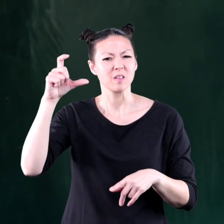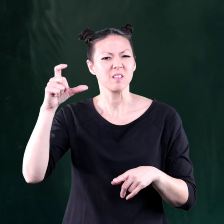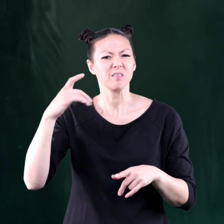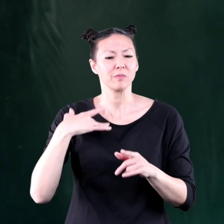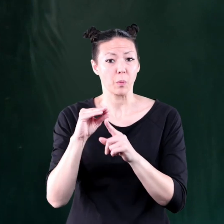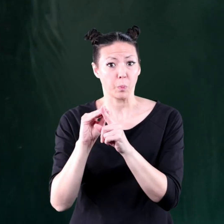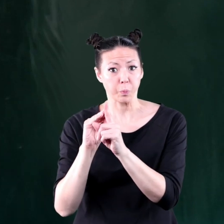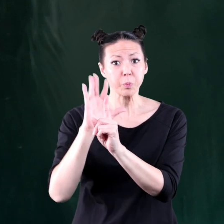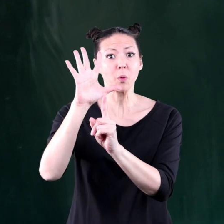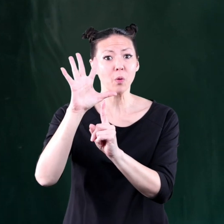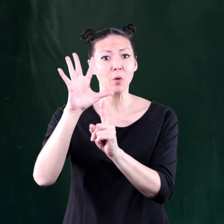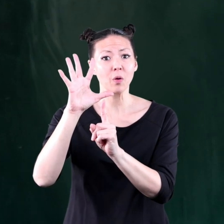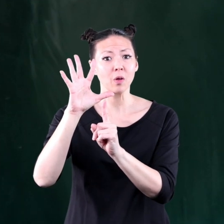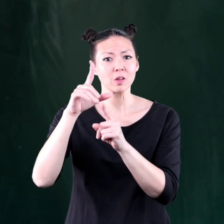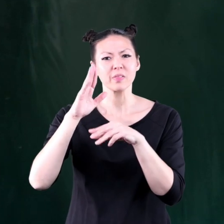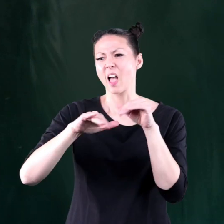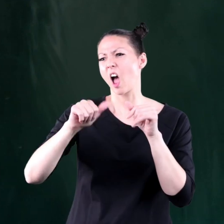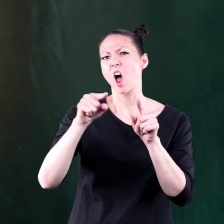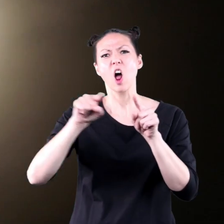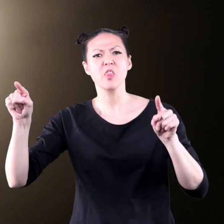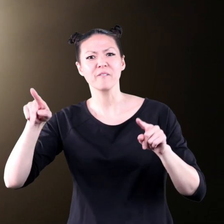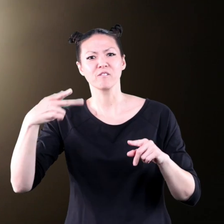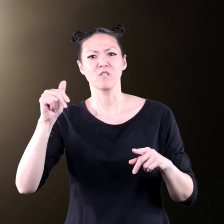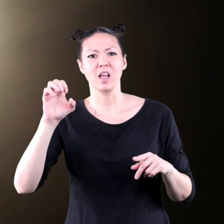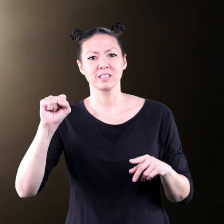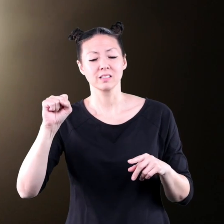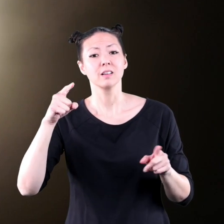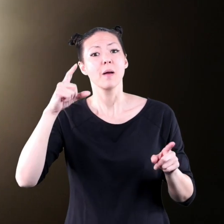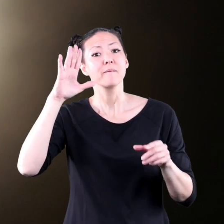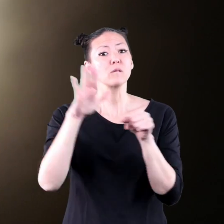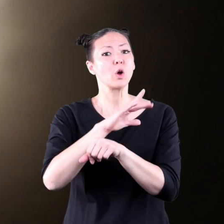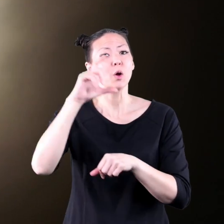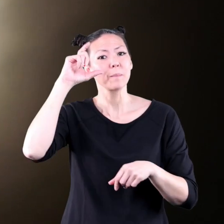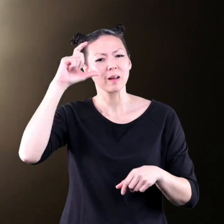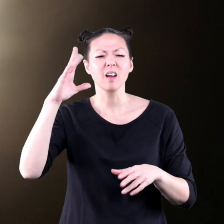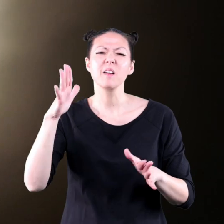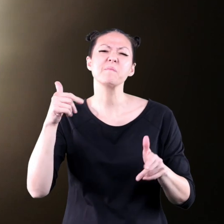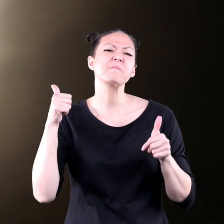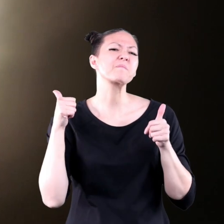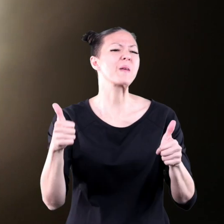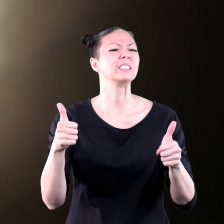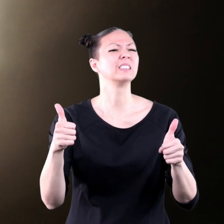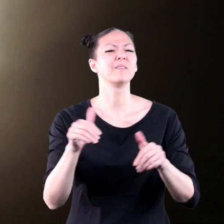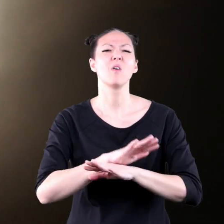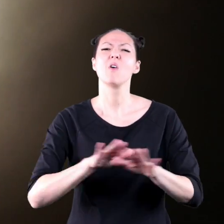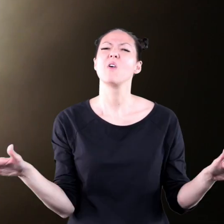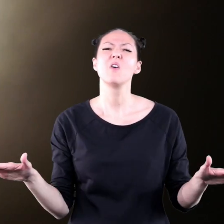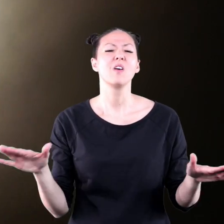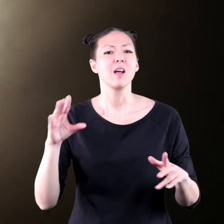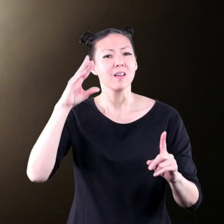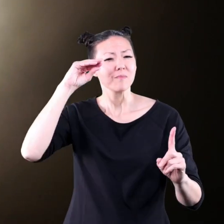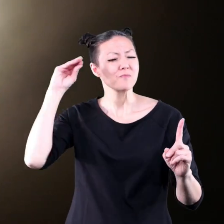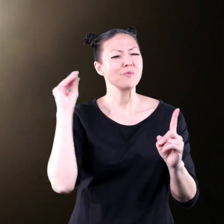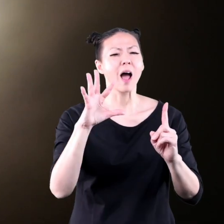up than any other phase we can see a full moon best of all it lights up the night sky